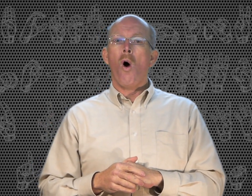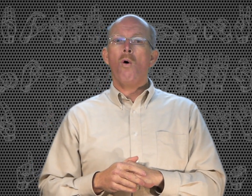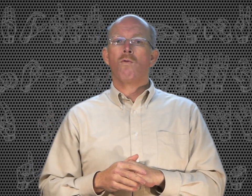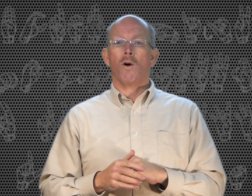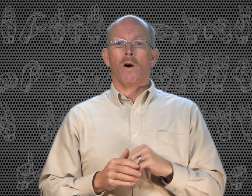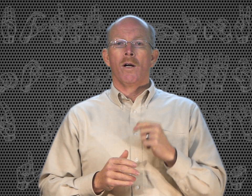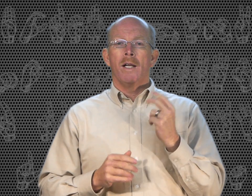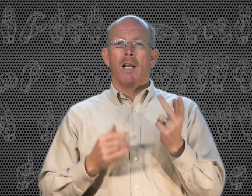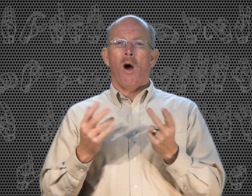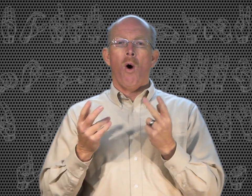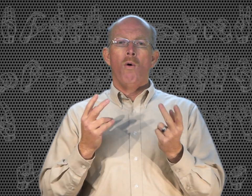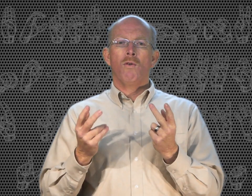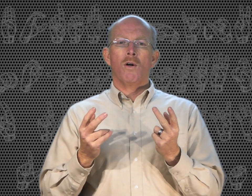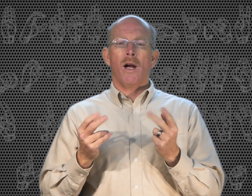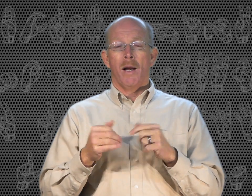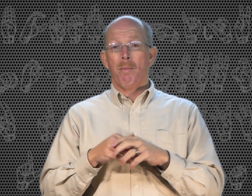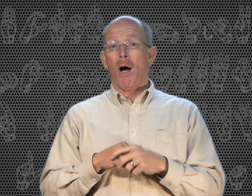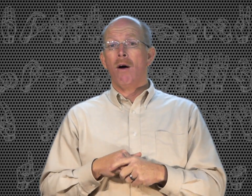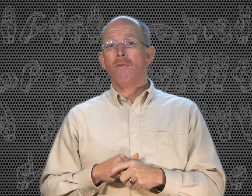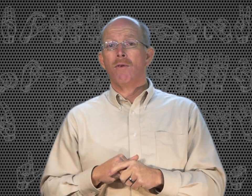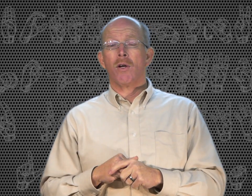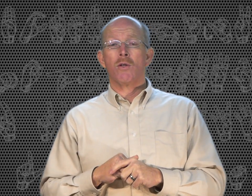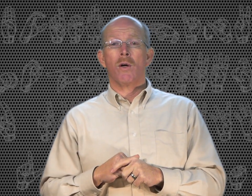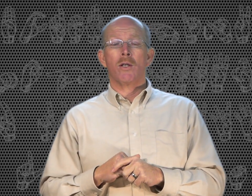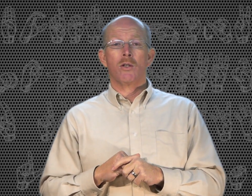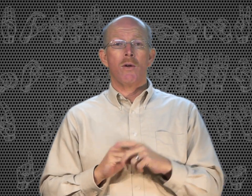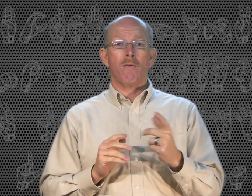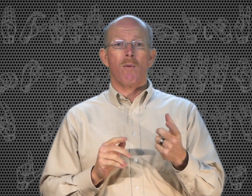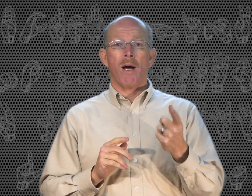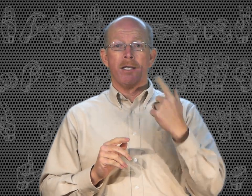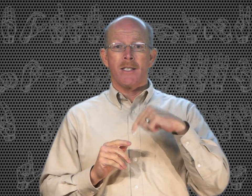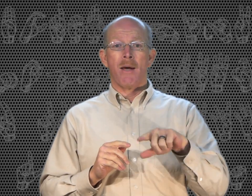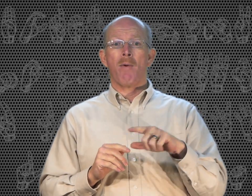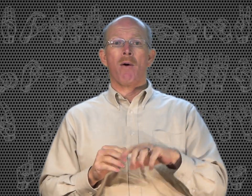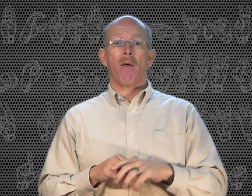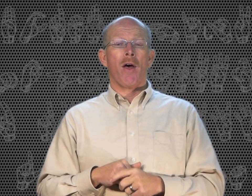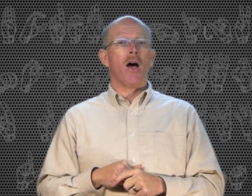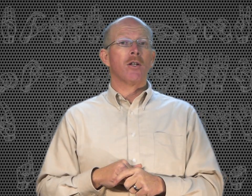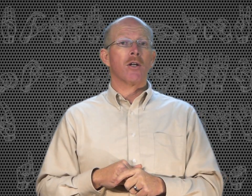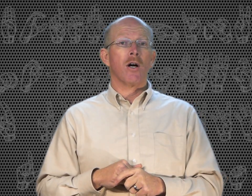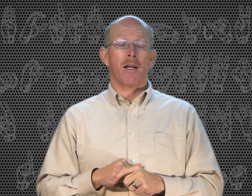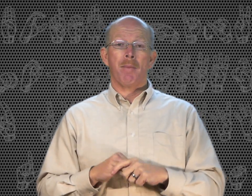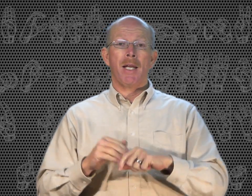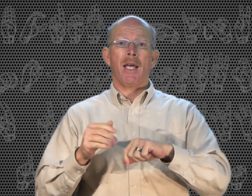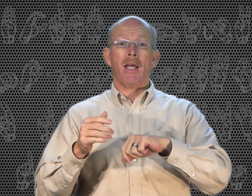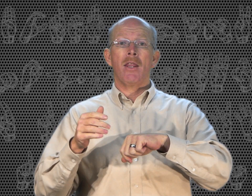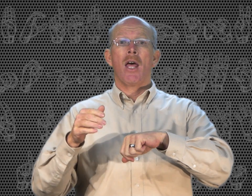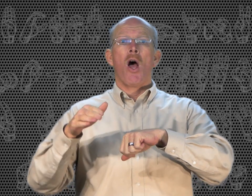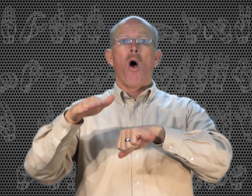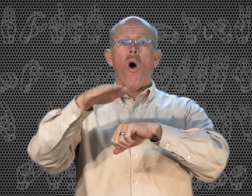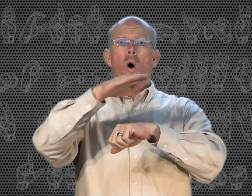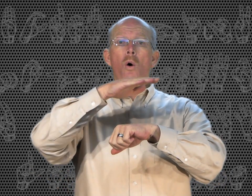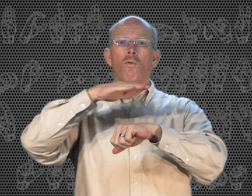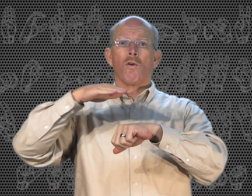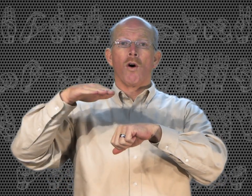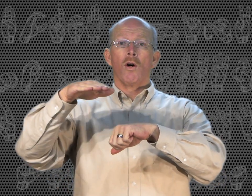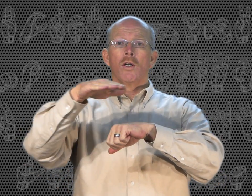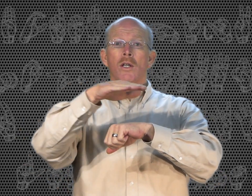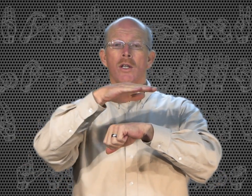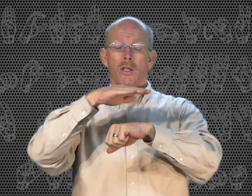Over. Now, over and above, you can do it two different ways. Same way with under and beneath. Over,